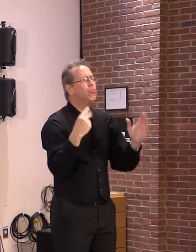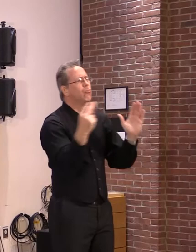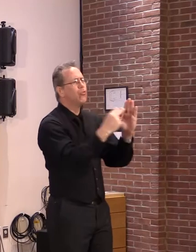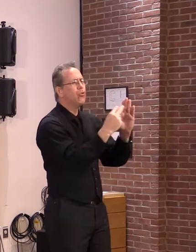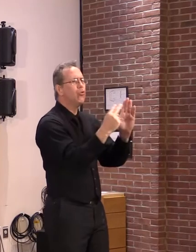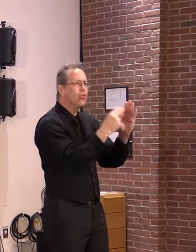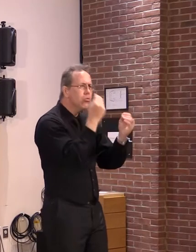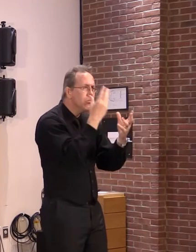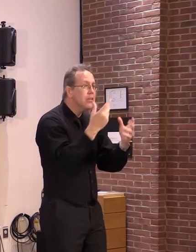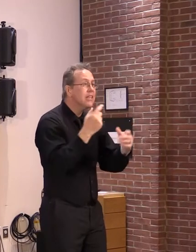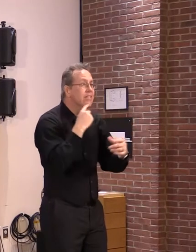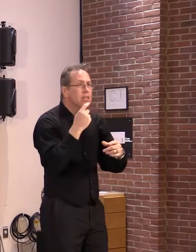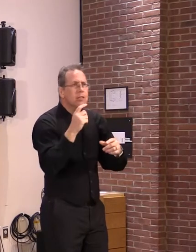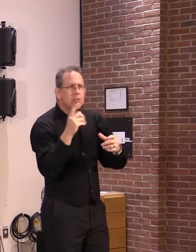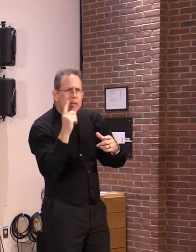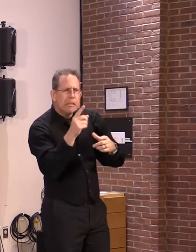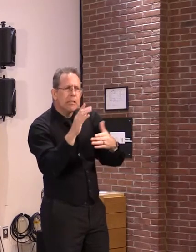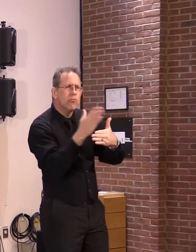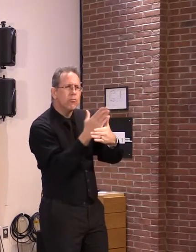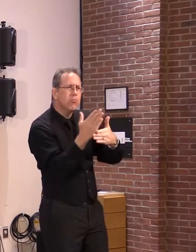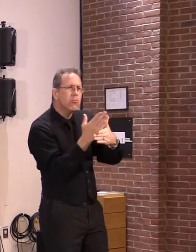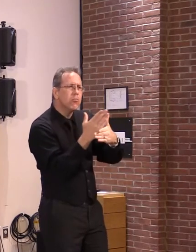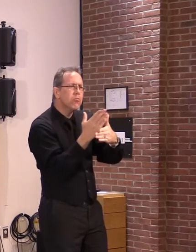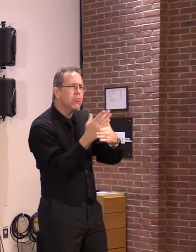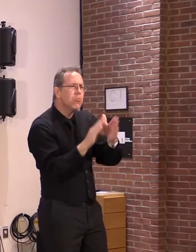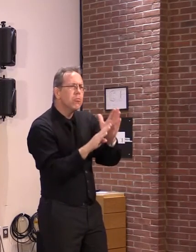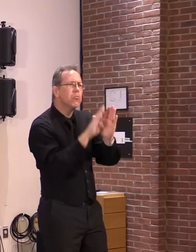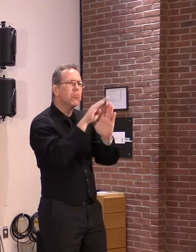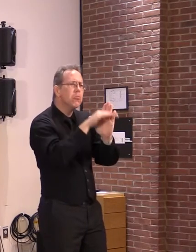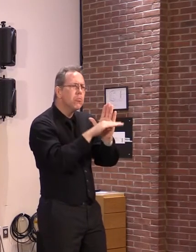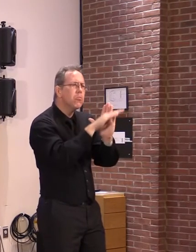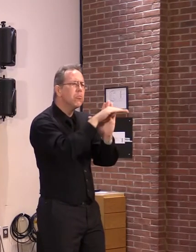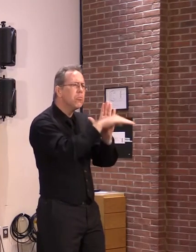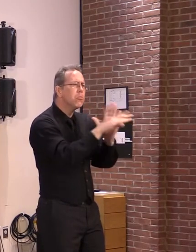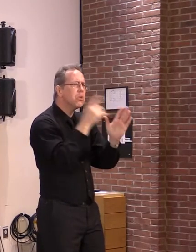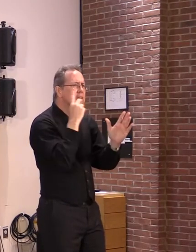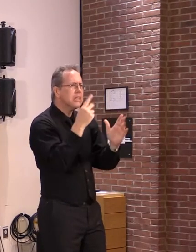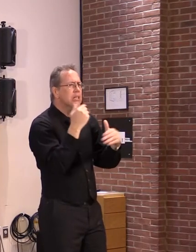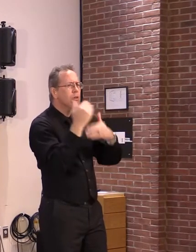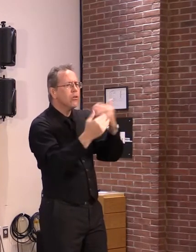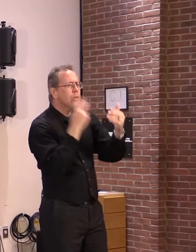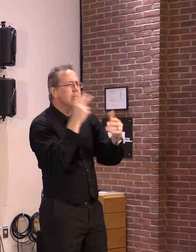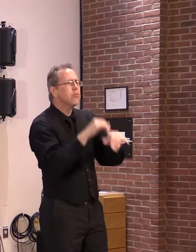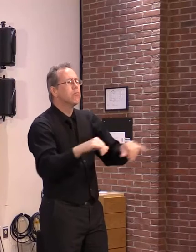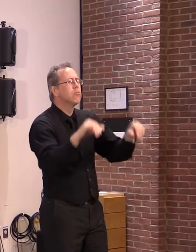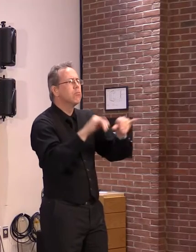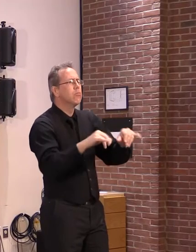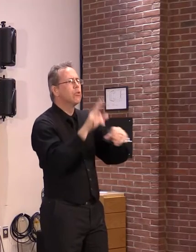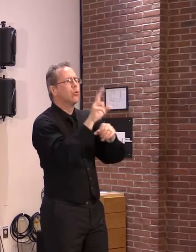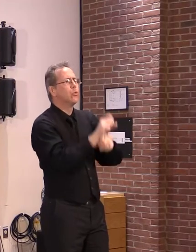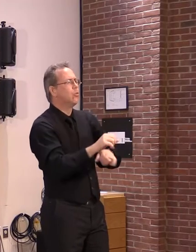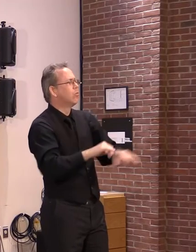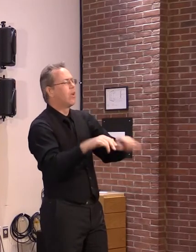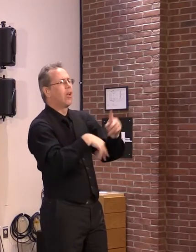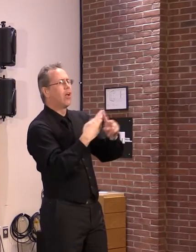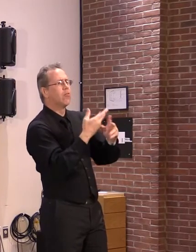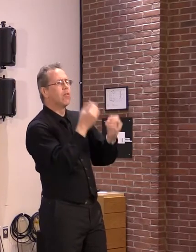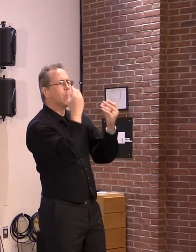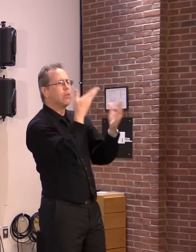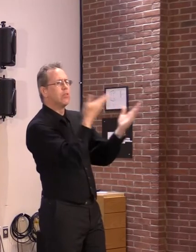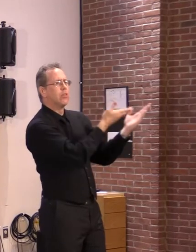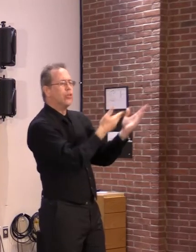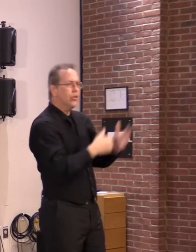and the trends take time to develop. So, again, if there are people who have